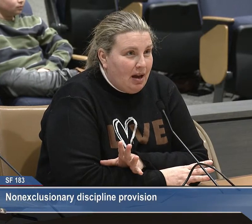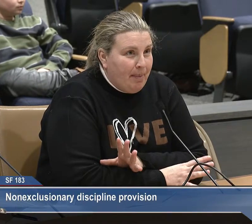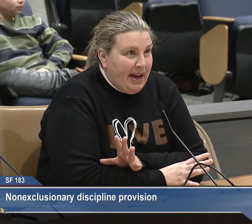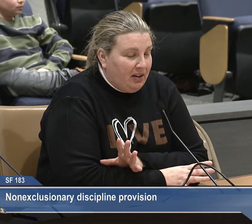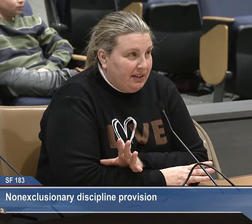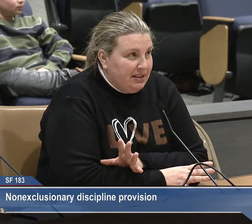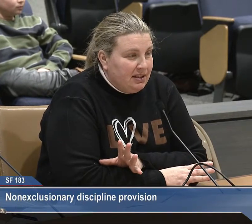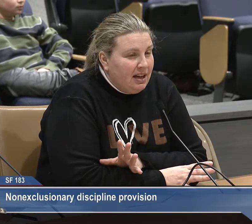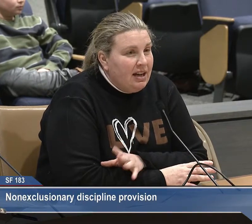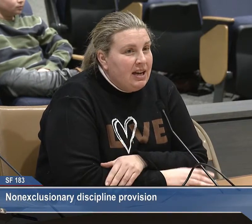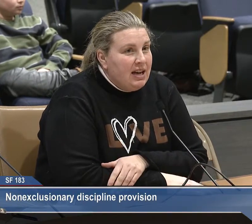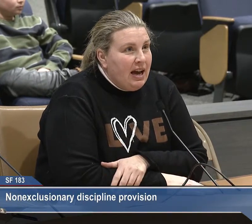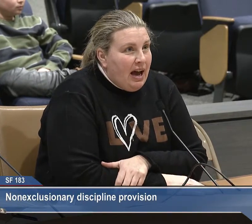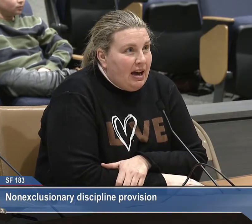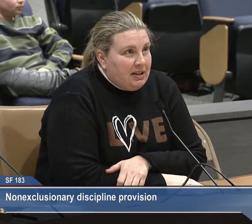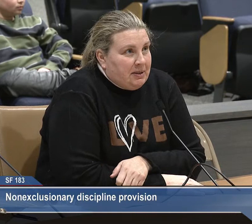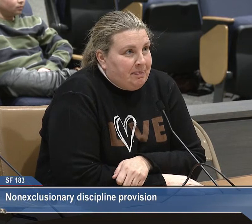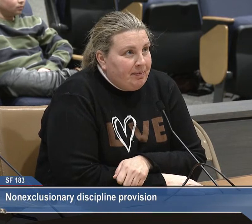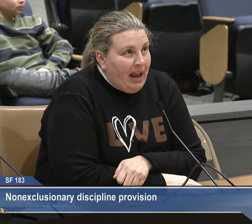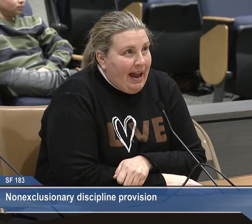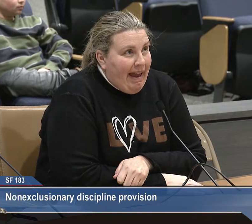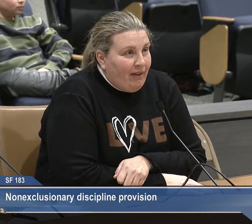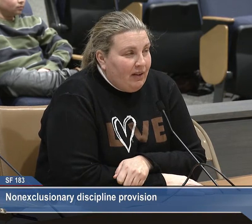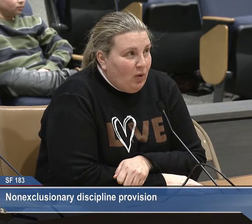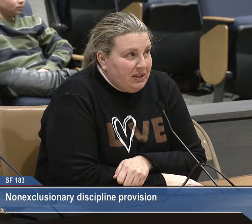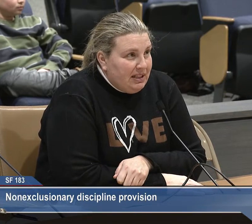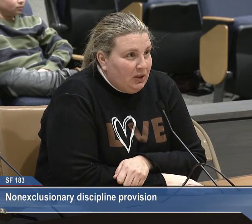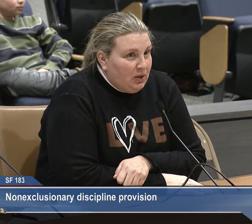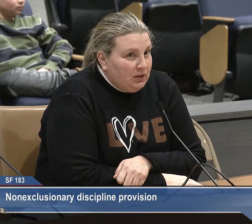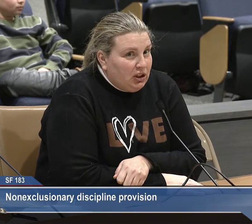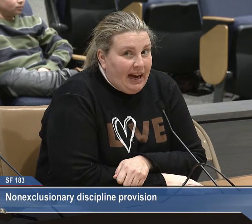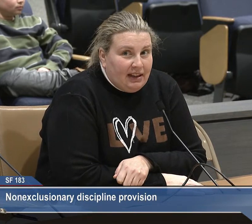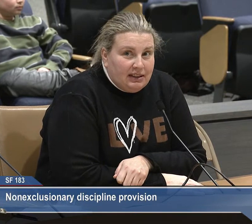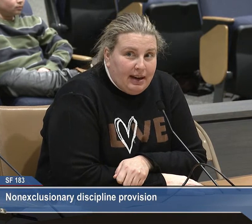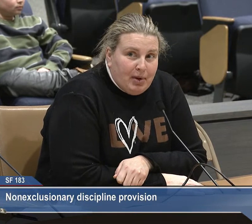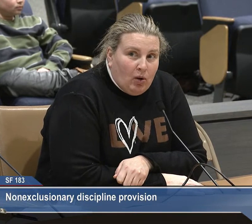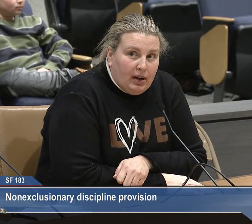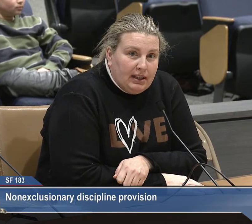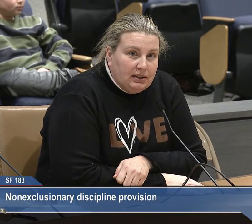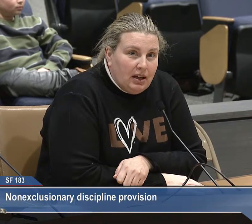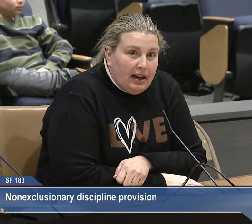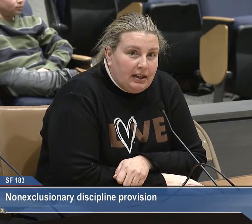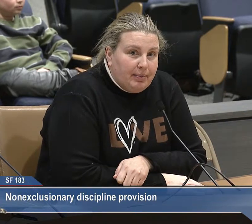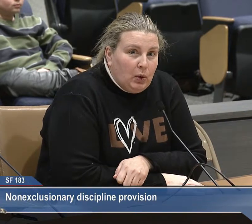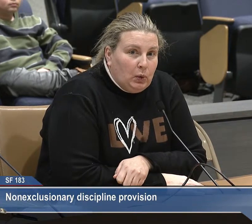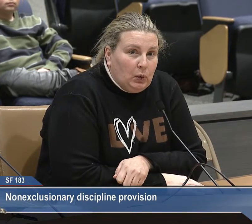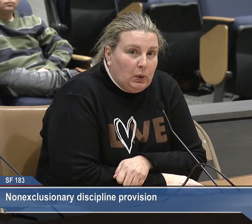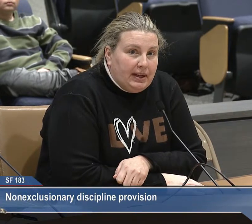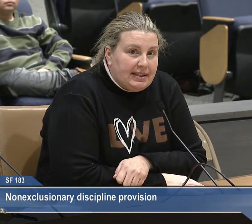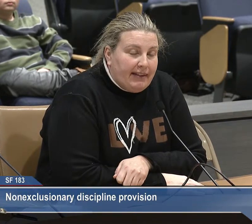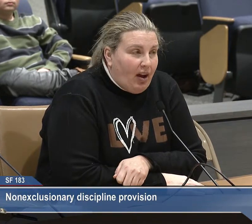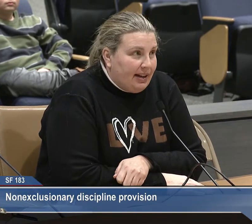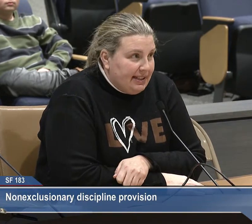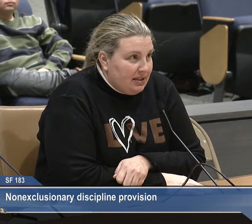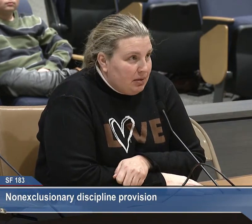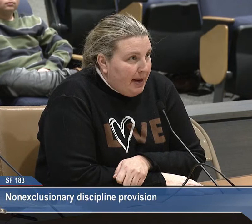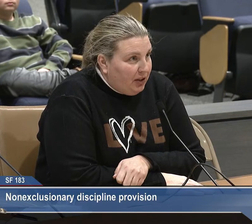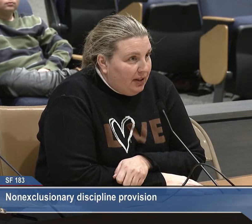parent. I have a 14-year-old child named Noah who is on the autism spectrum,